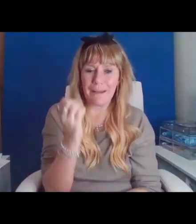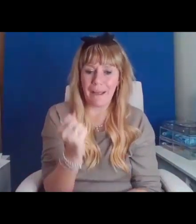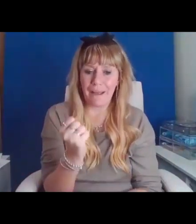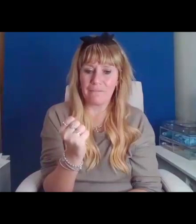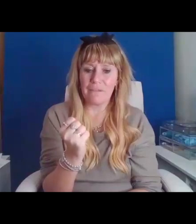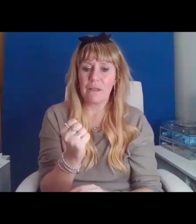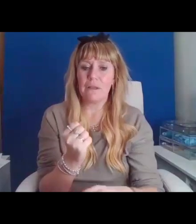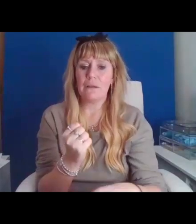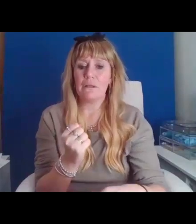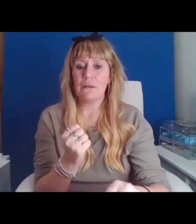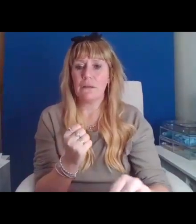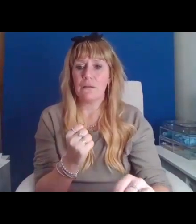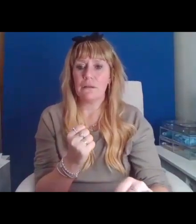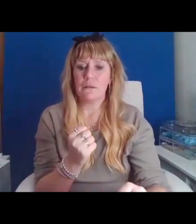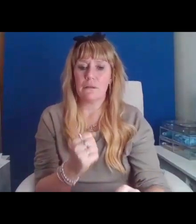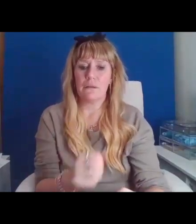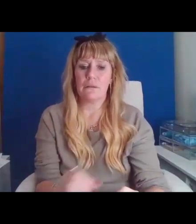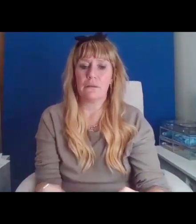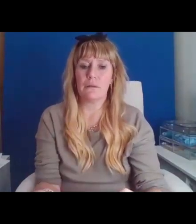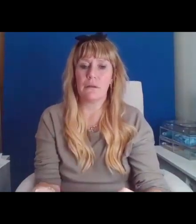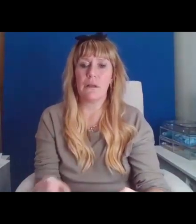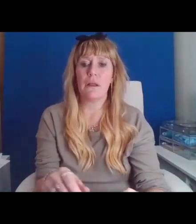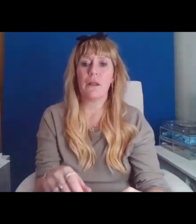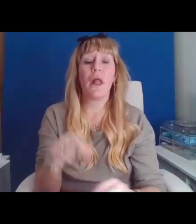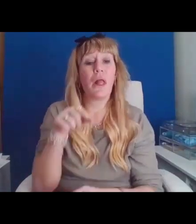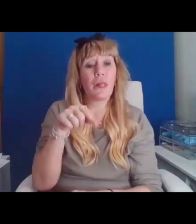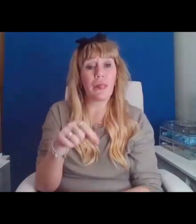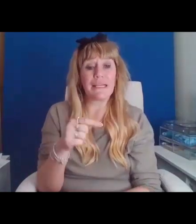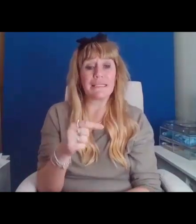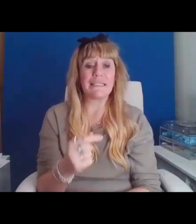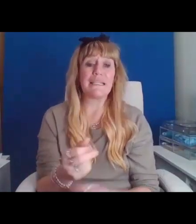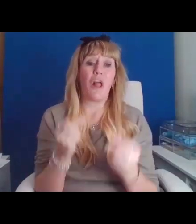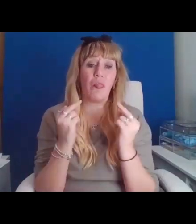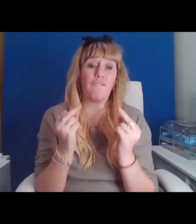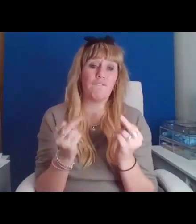Piepsana Samara Singer. This is The Fuck-Ups.